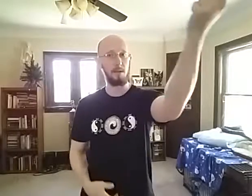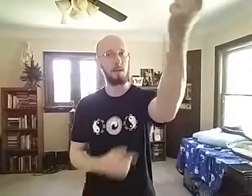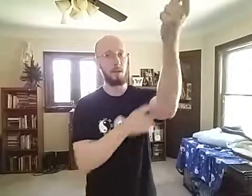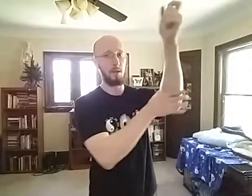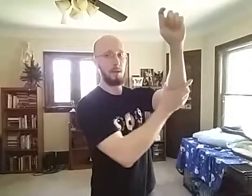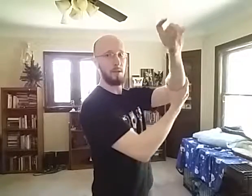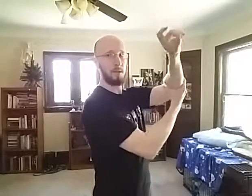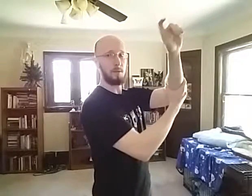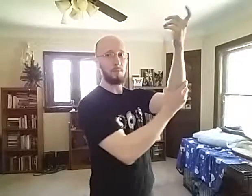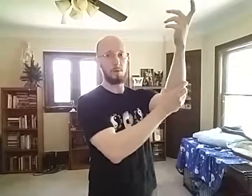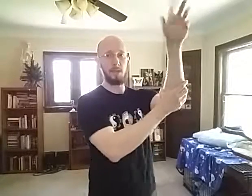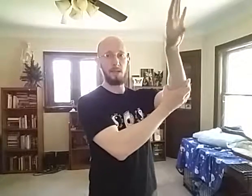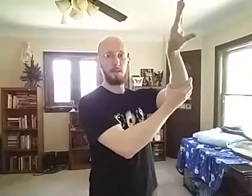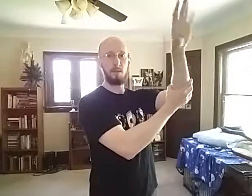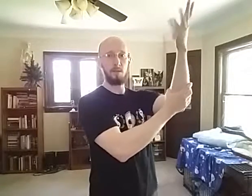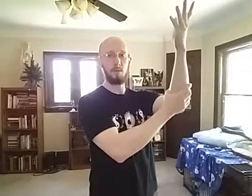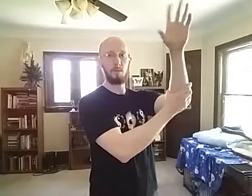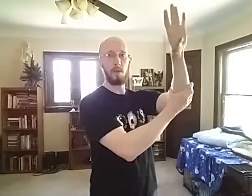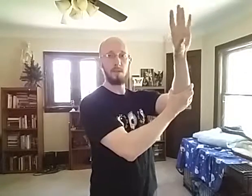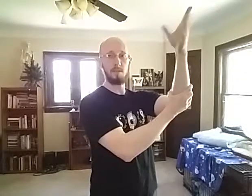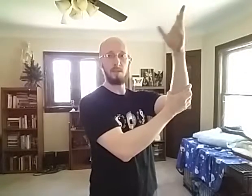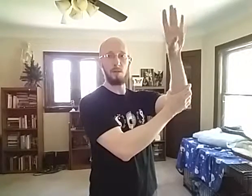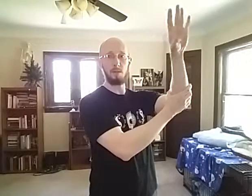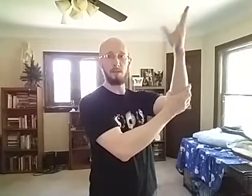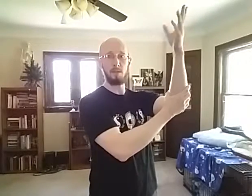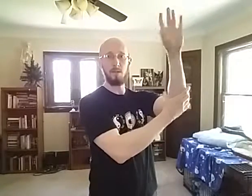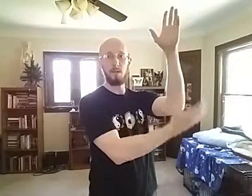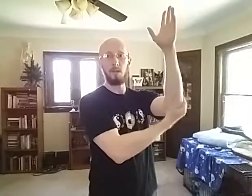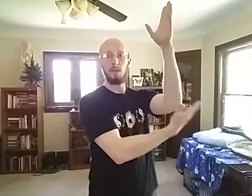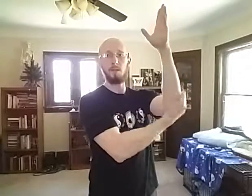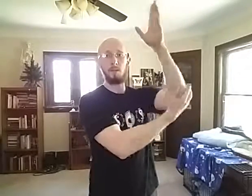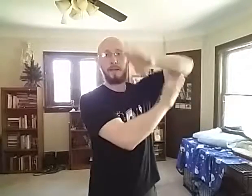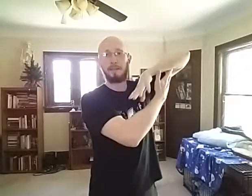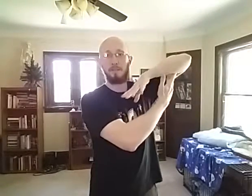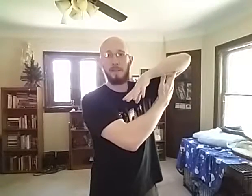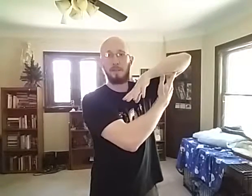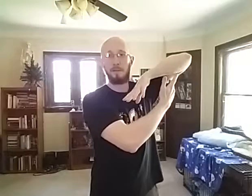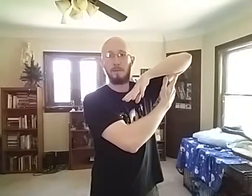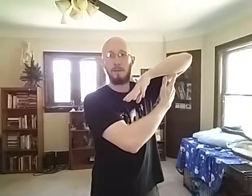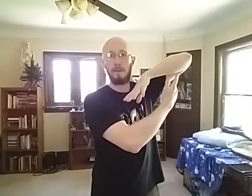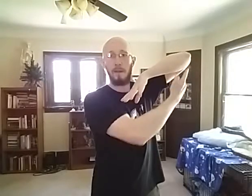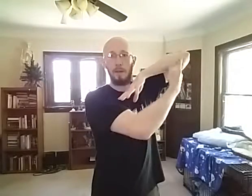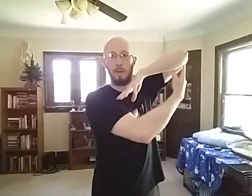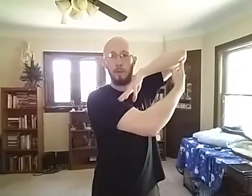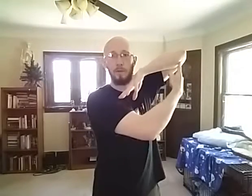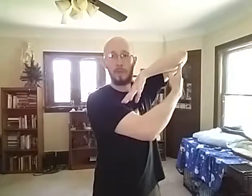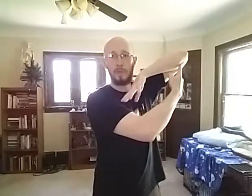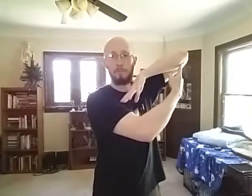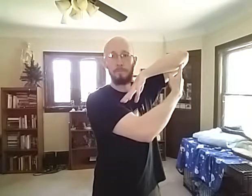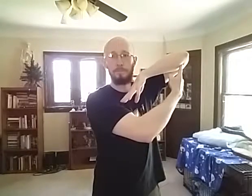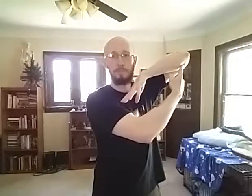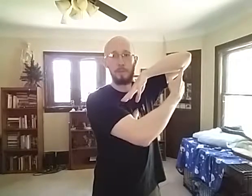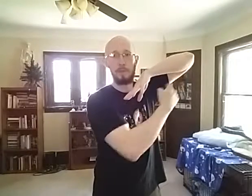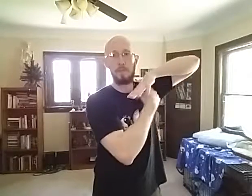rotate the radius and the ulna. Don't activate the elbow going up. No good.